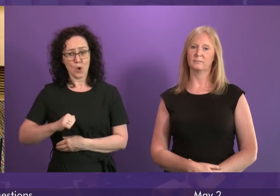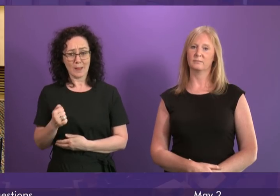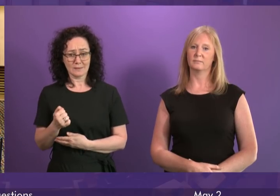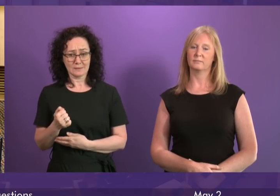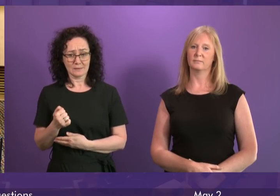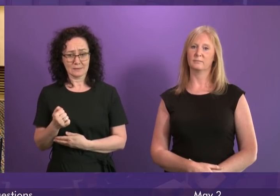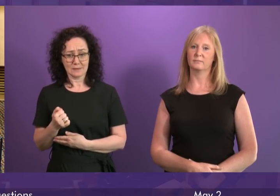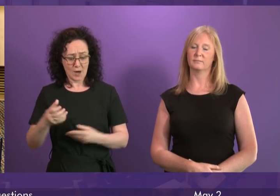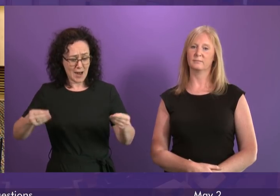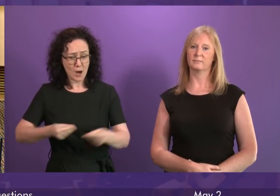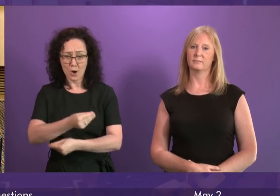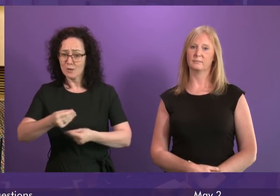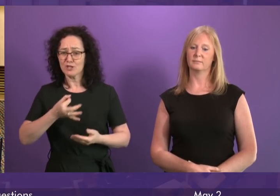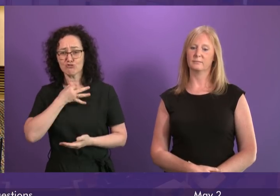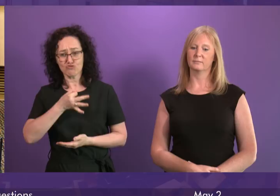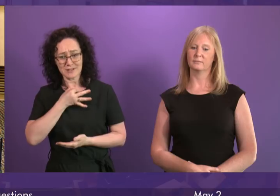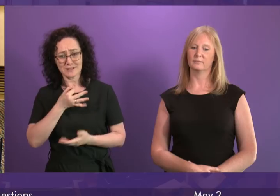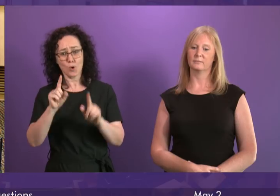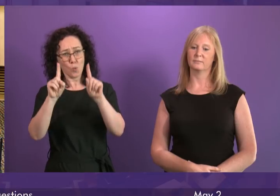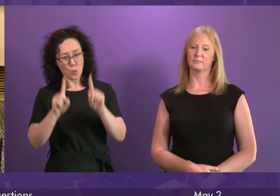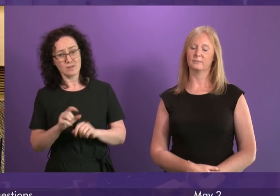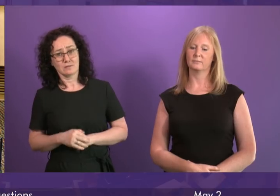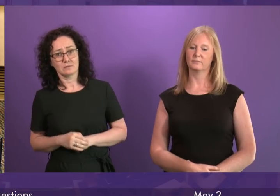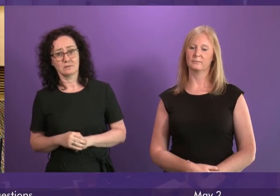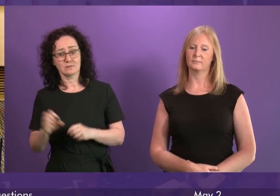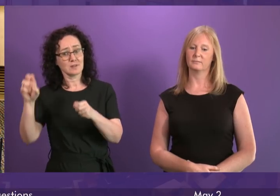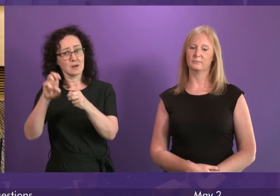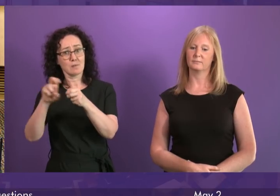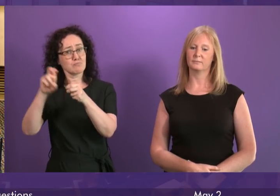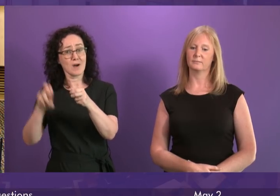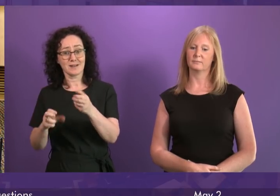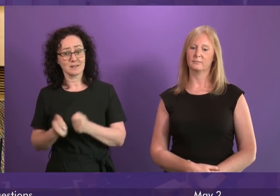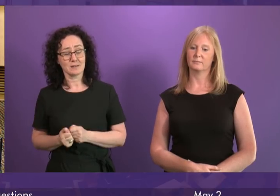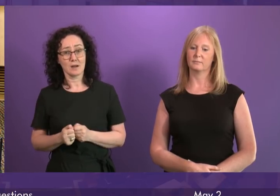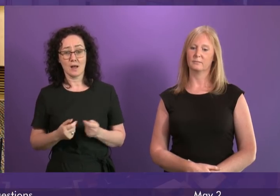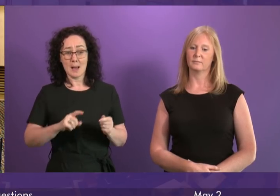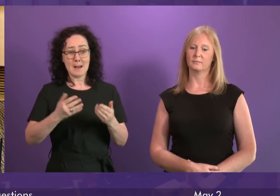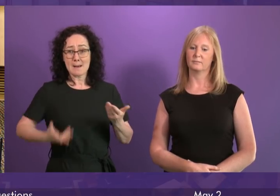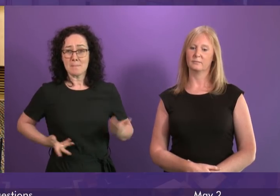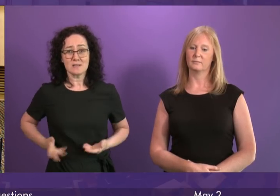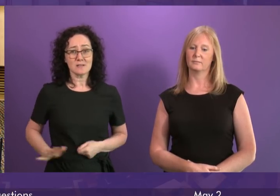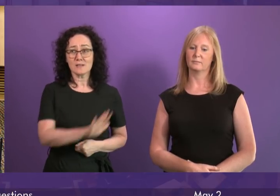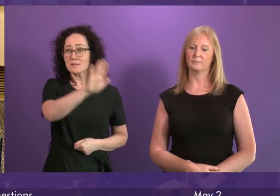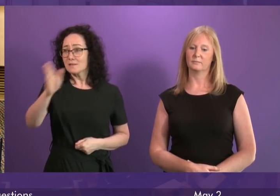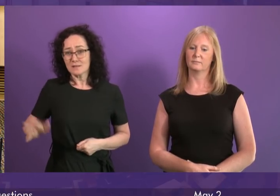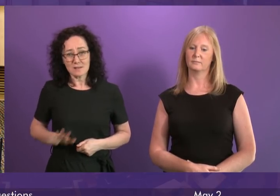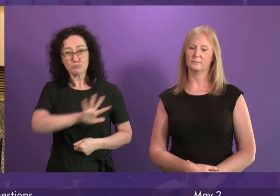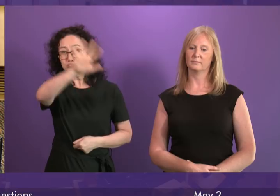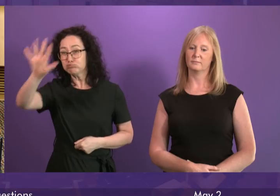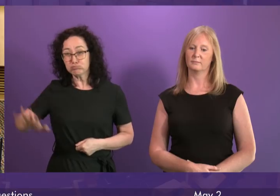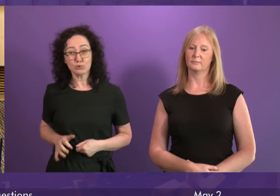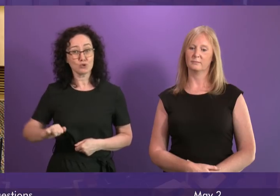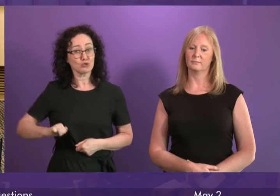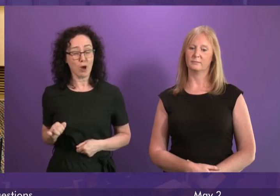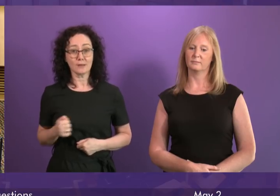coming from Brexit, described as a disaster by so many businesses, individuals and academics, the length